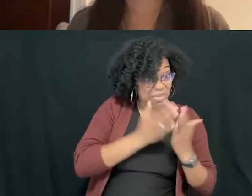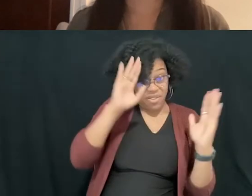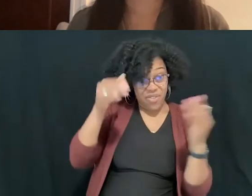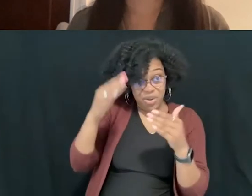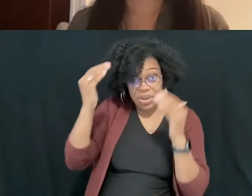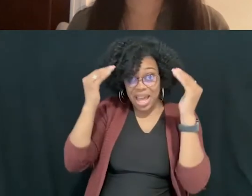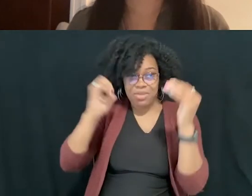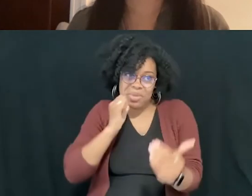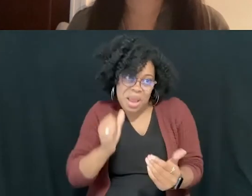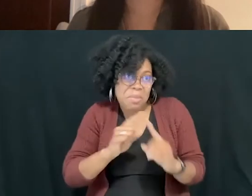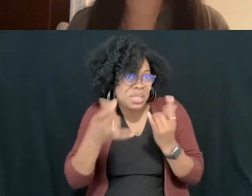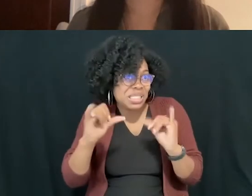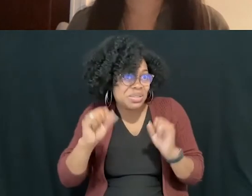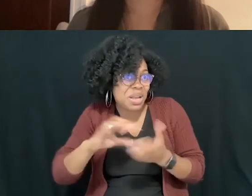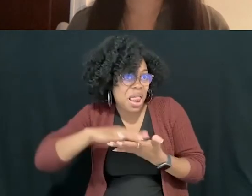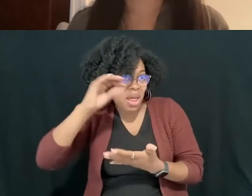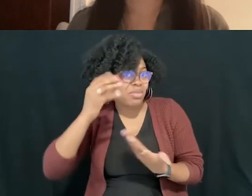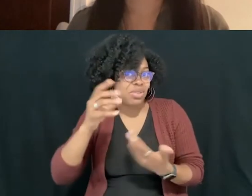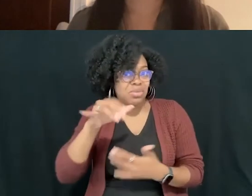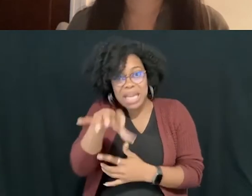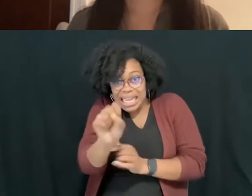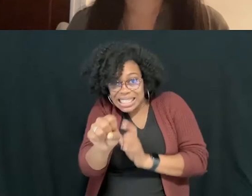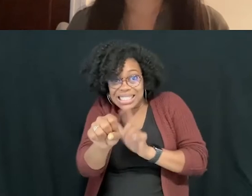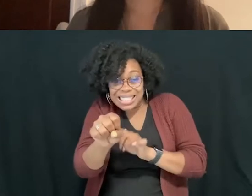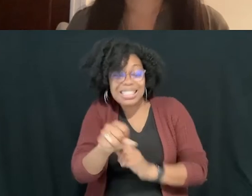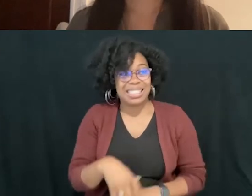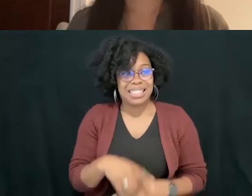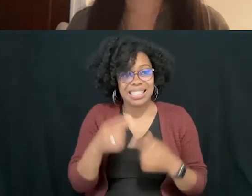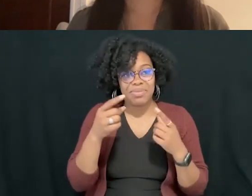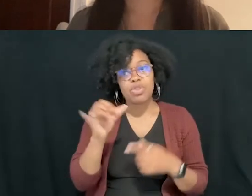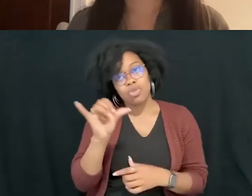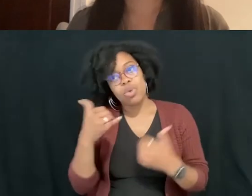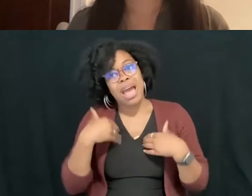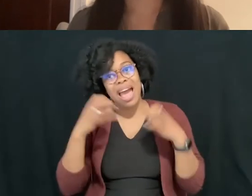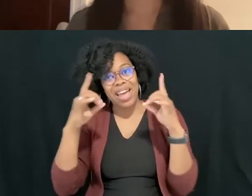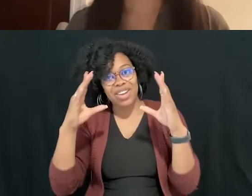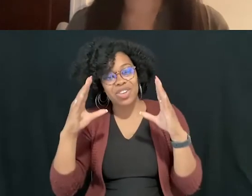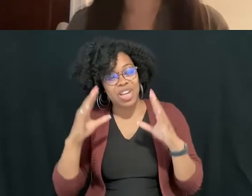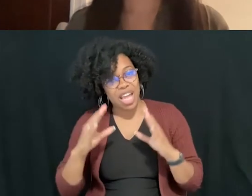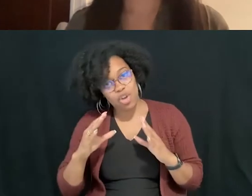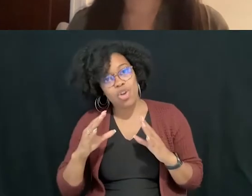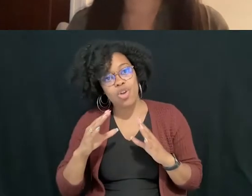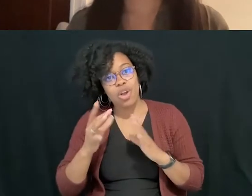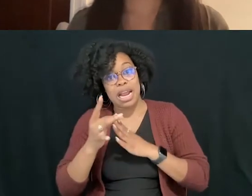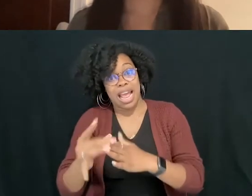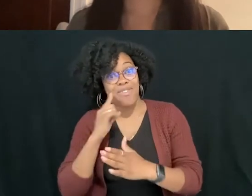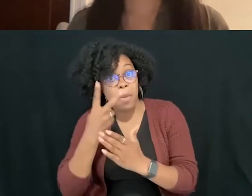so, so yeah, so that's the answer to that. And, and yes, there is, um, an educator guide coming for both, but it'll take some time because we had to